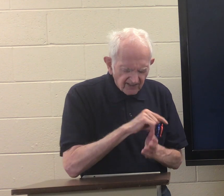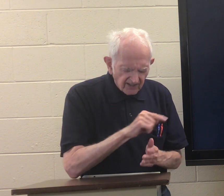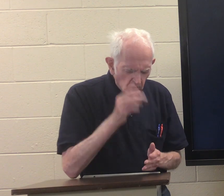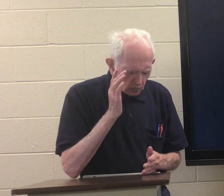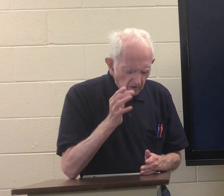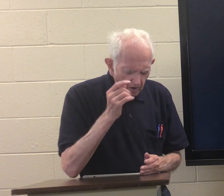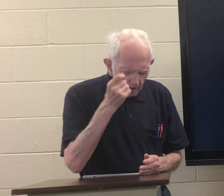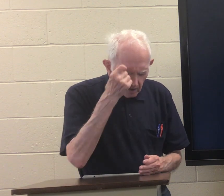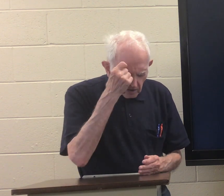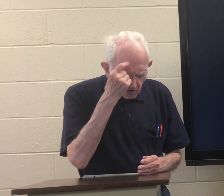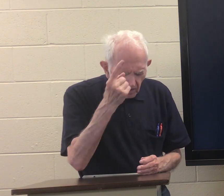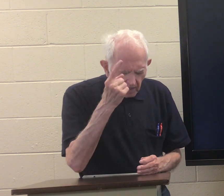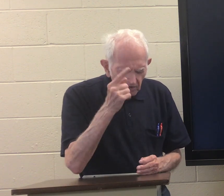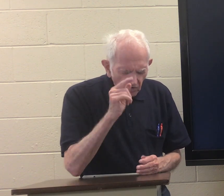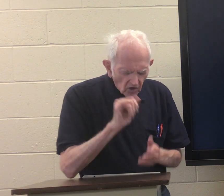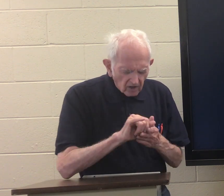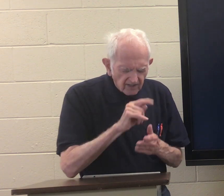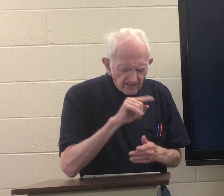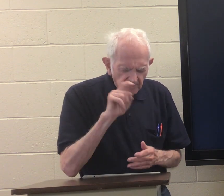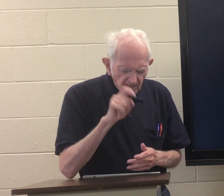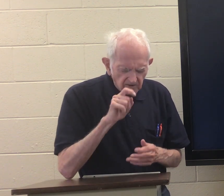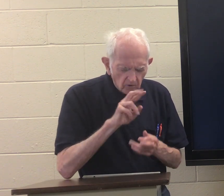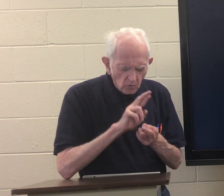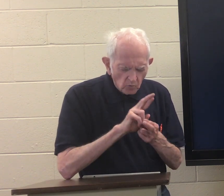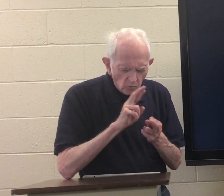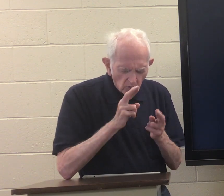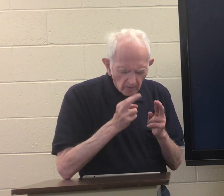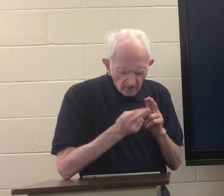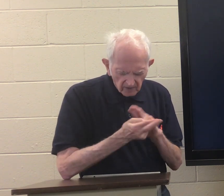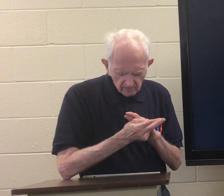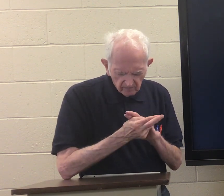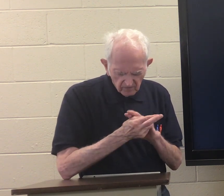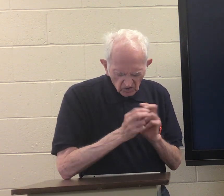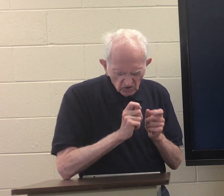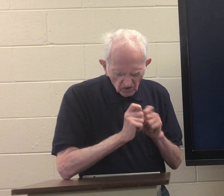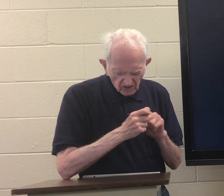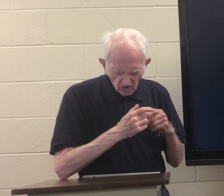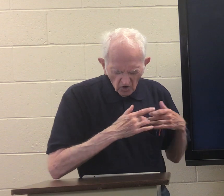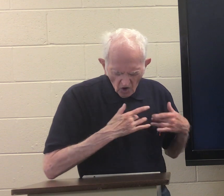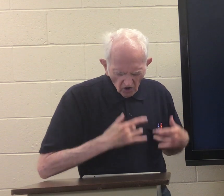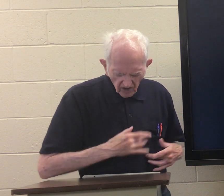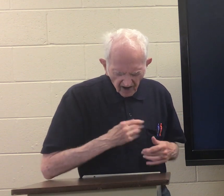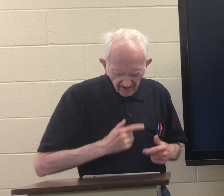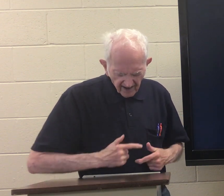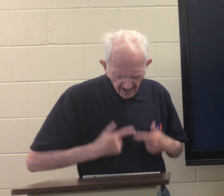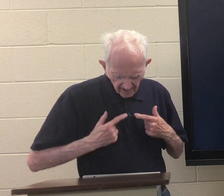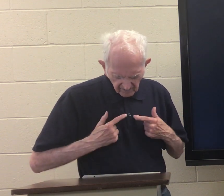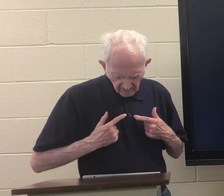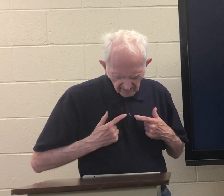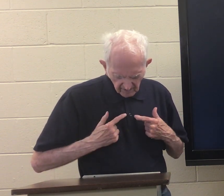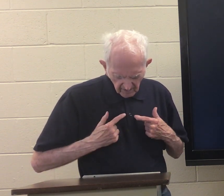that they will understand that they need to repent change their hearts and lives